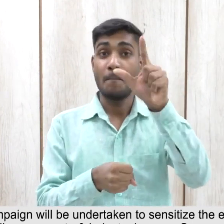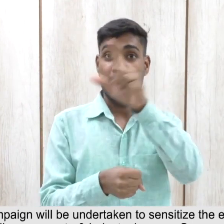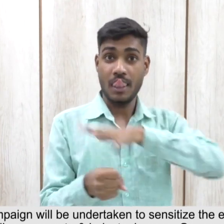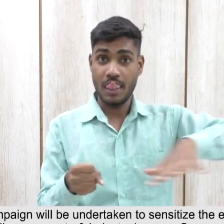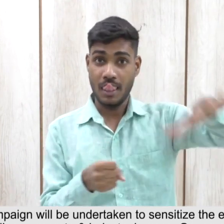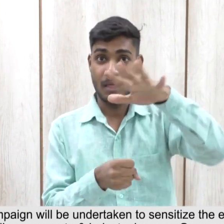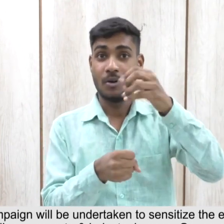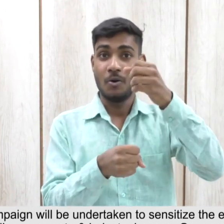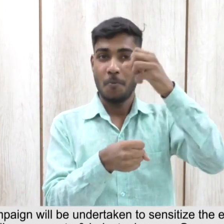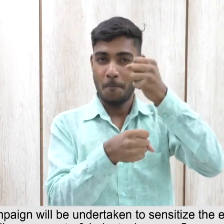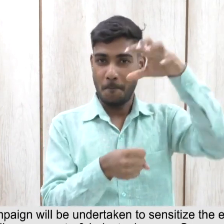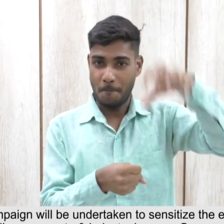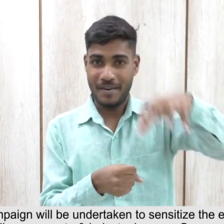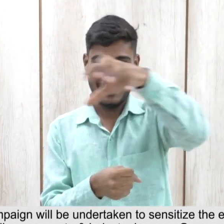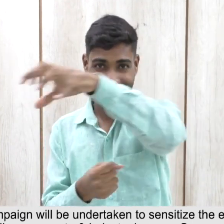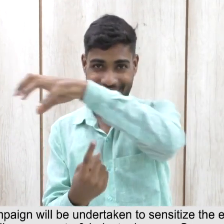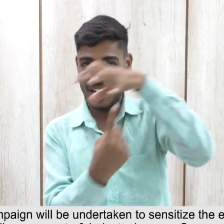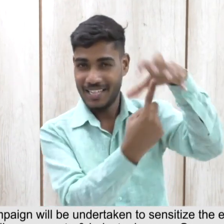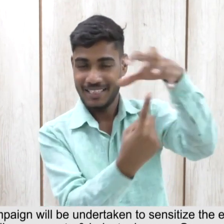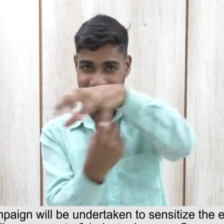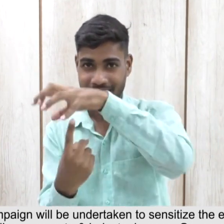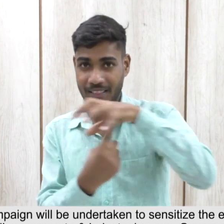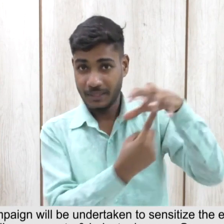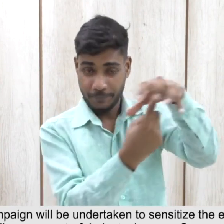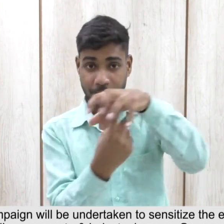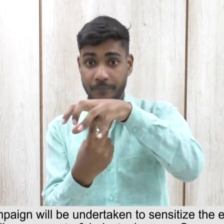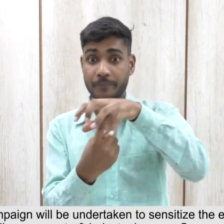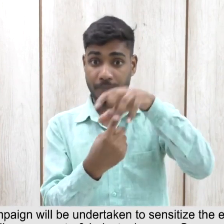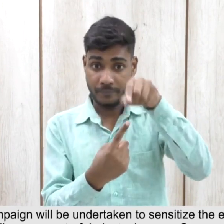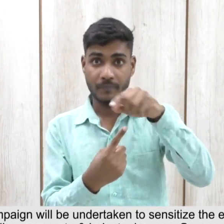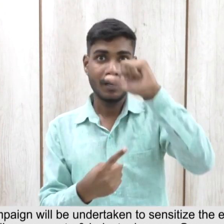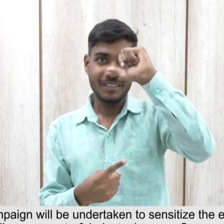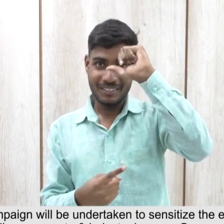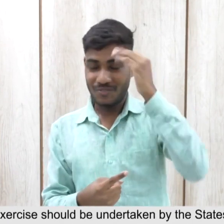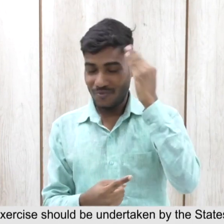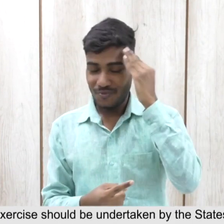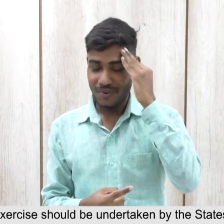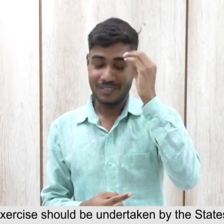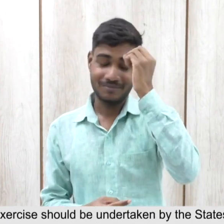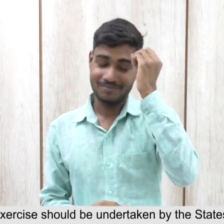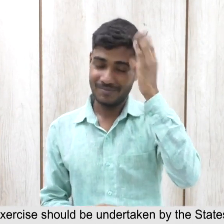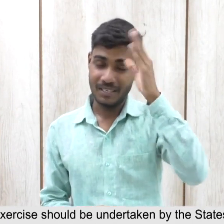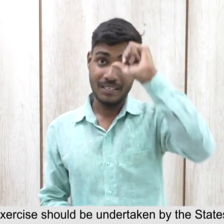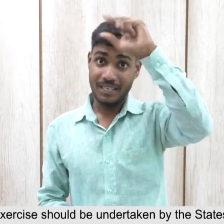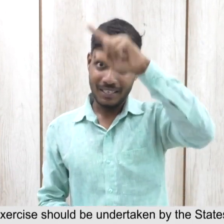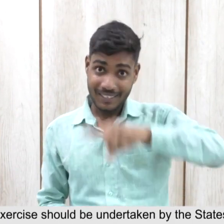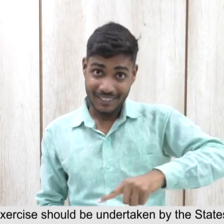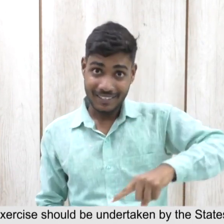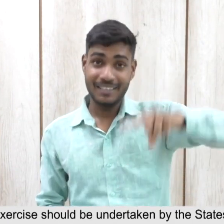PWDs, their families, corporate and industry houses, government authorities, local authorities. Similar exercise should be undertaken